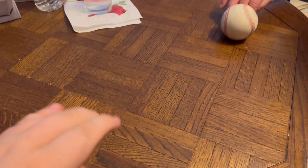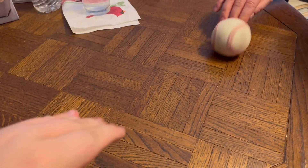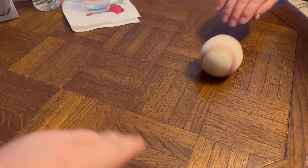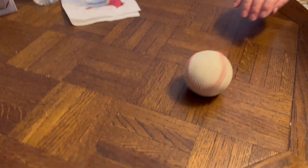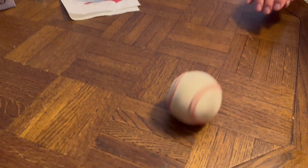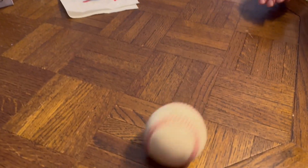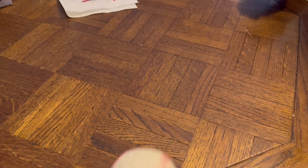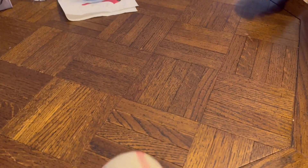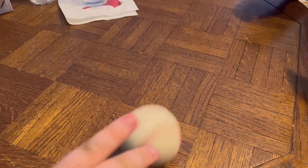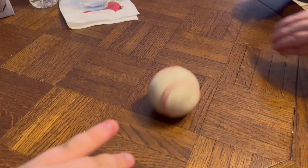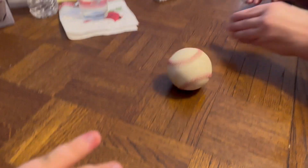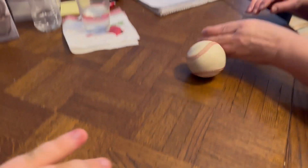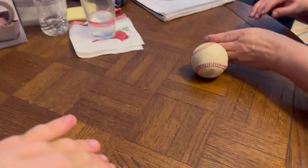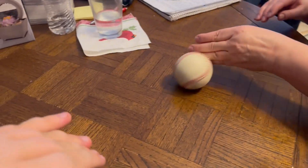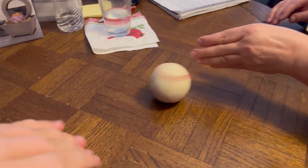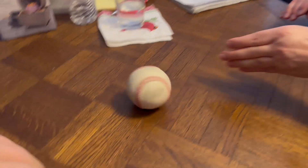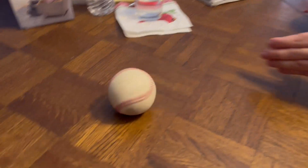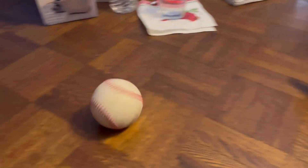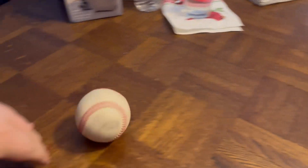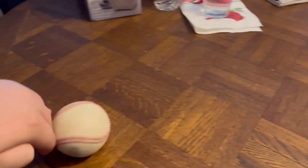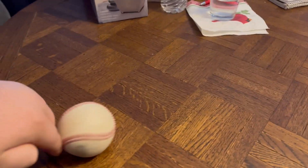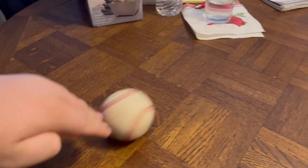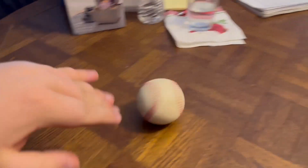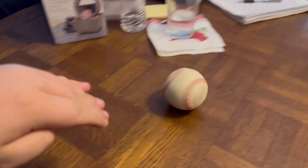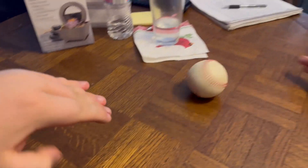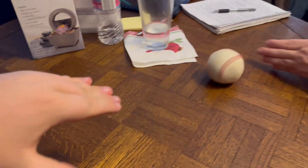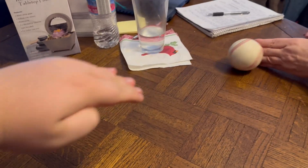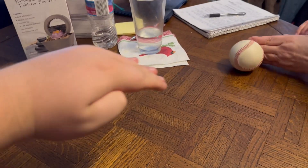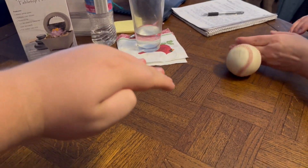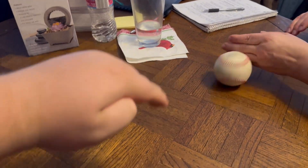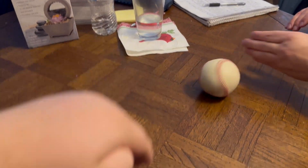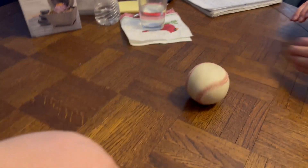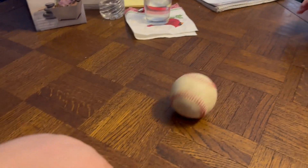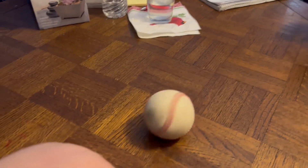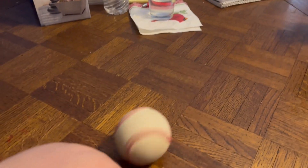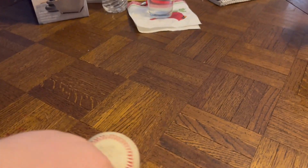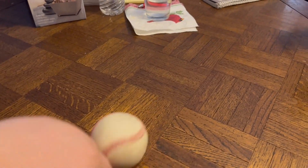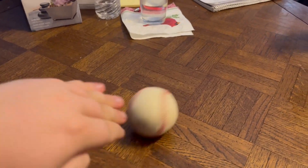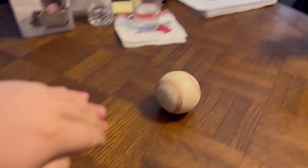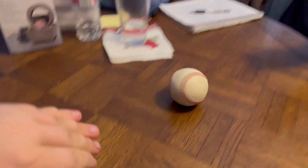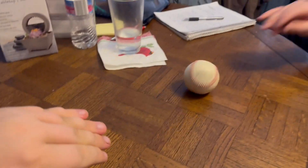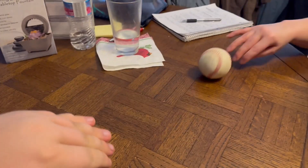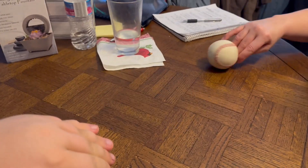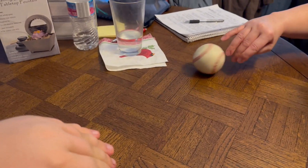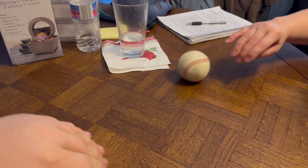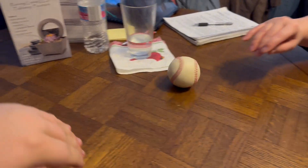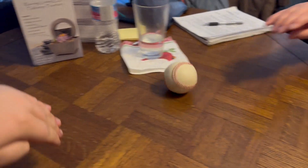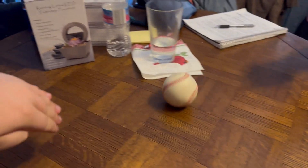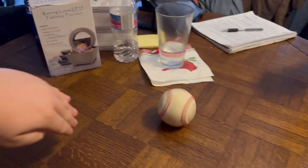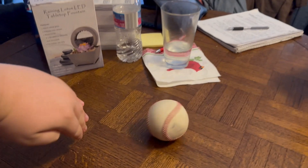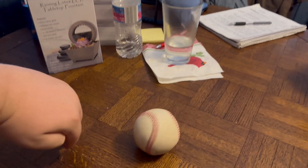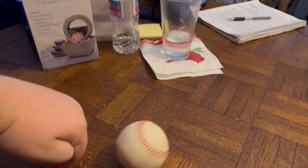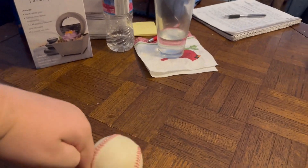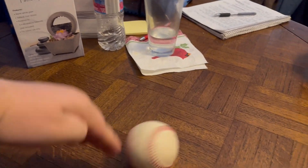ball isn't it sidekicks this is a lot of fun thanks for playing with us there